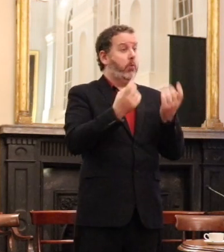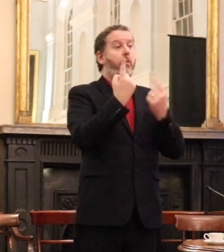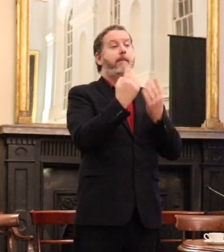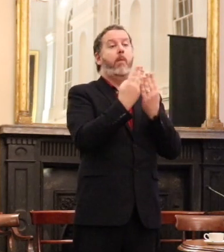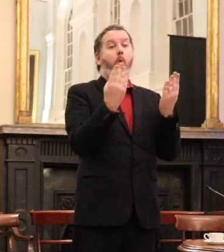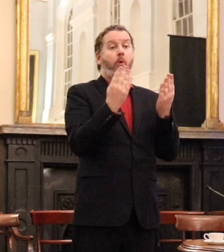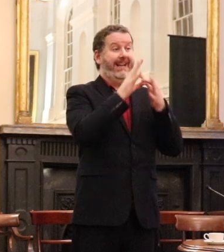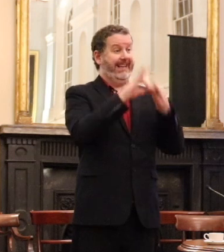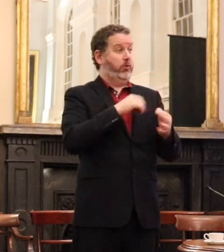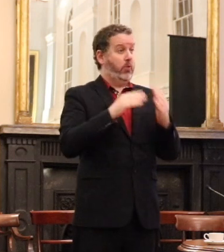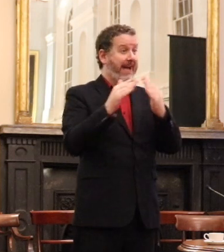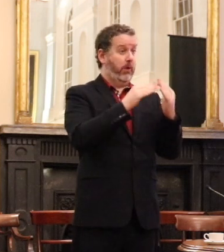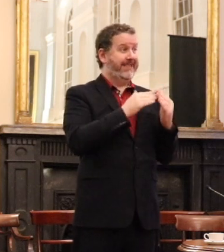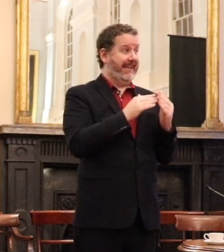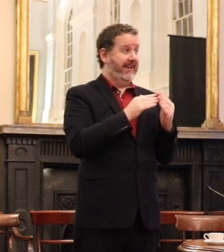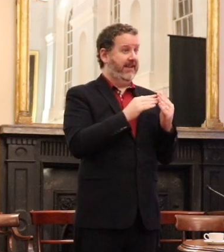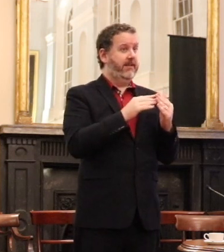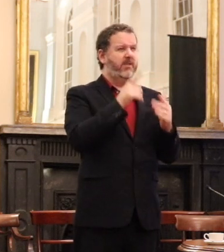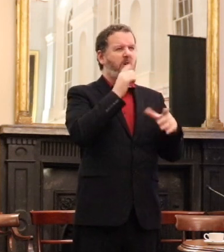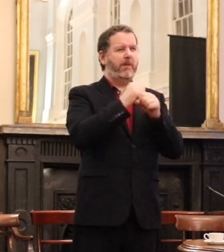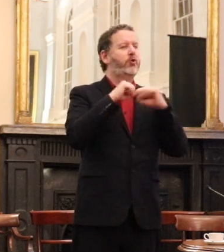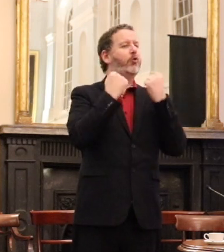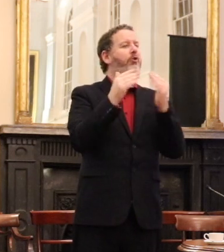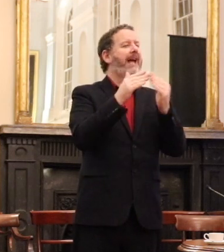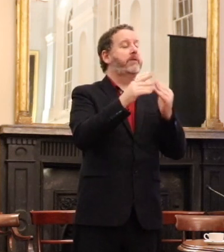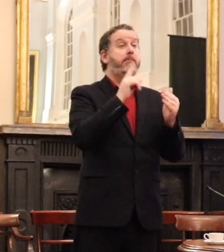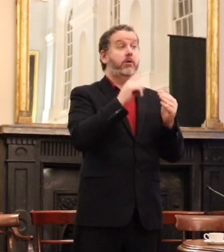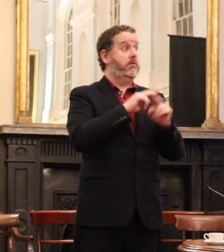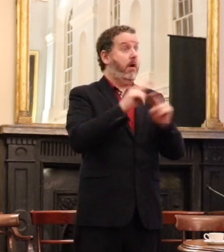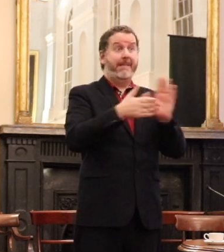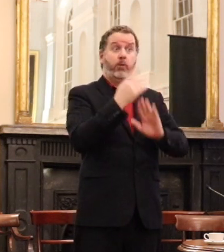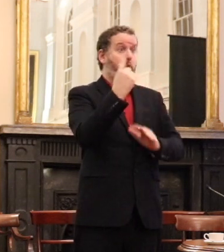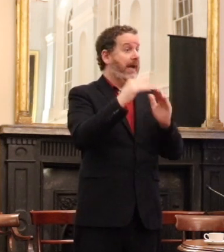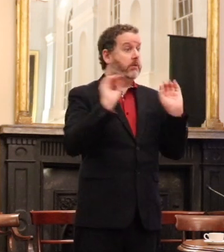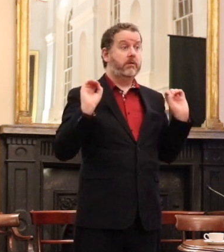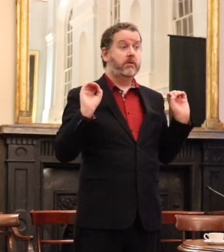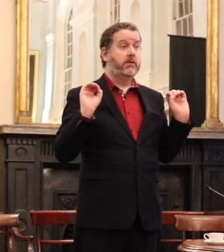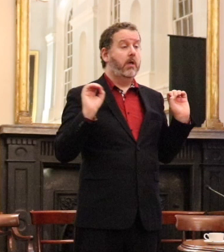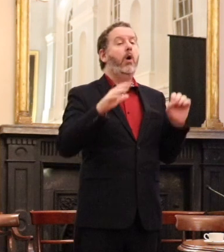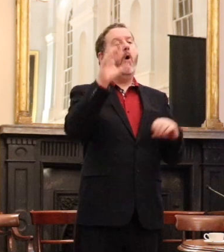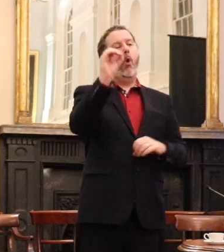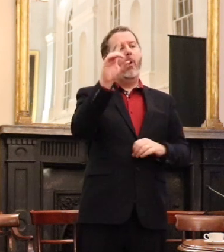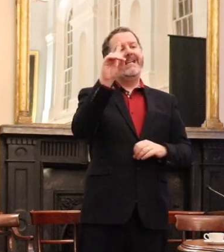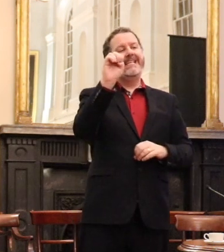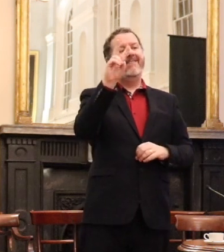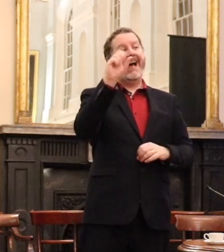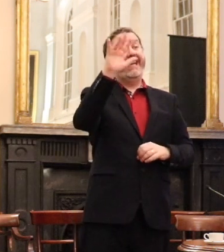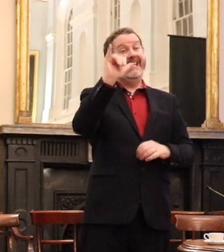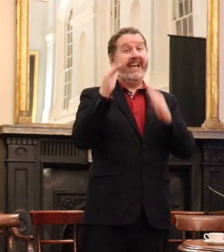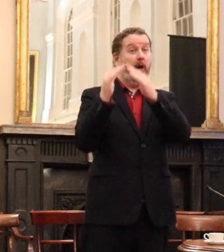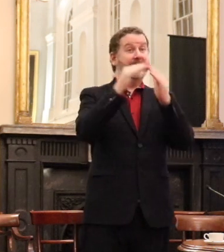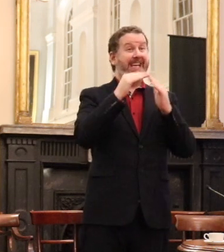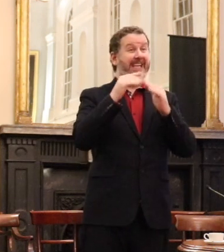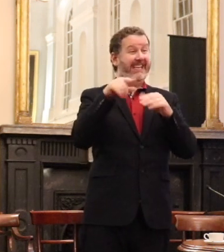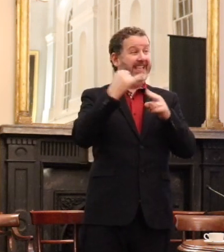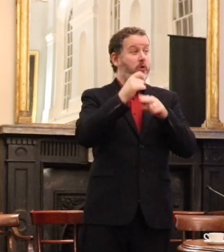build precisely and not one house. The Odeboli Barrett's flat complex is one of the grimmers of flat complexes in the city. It's